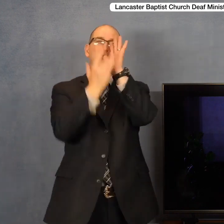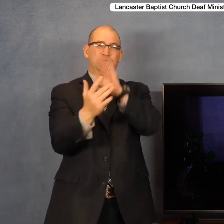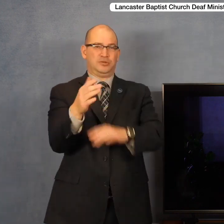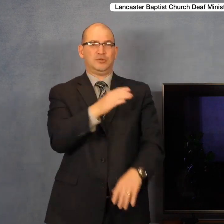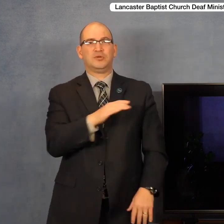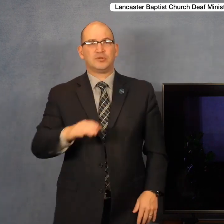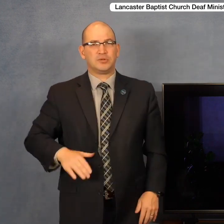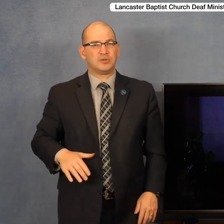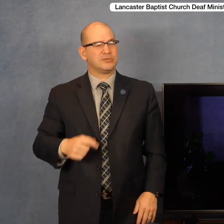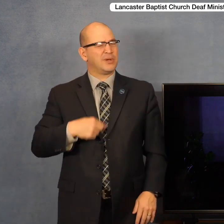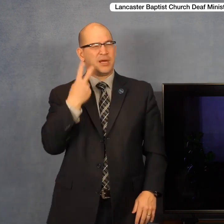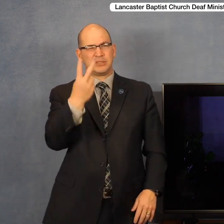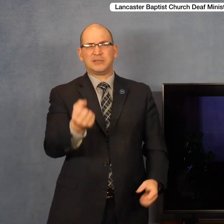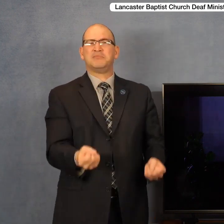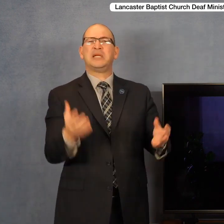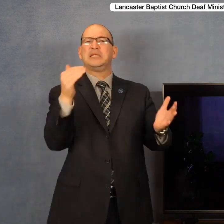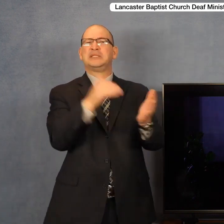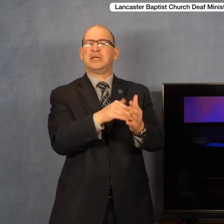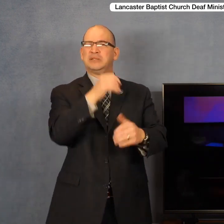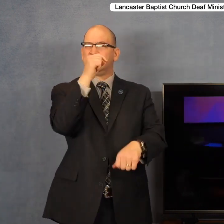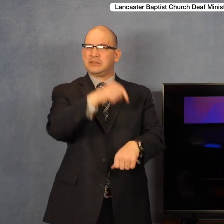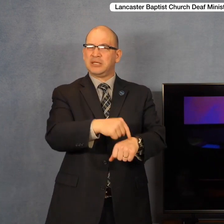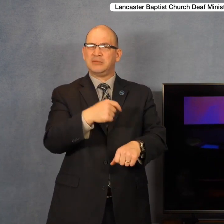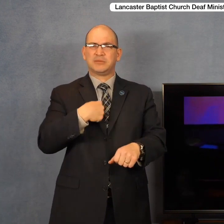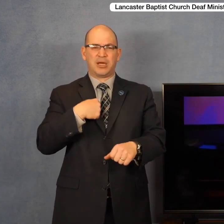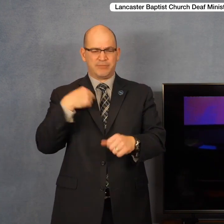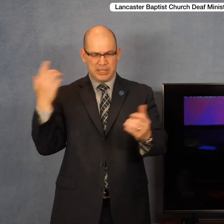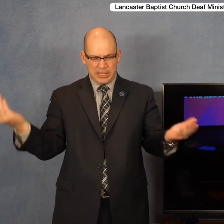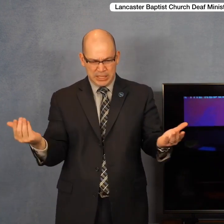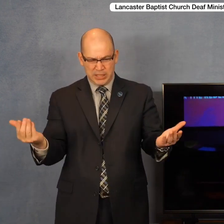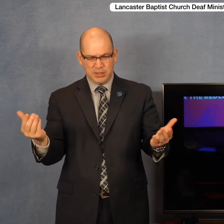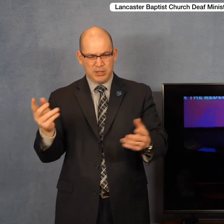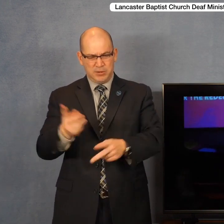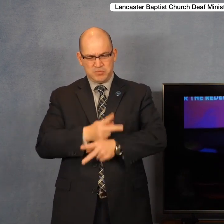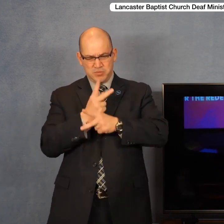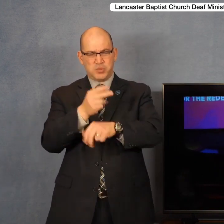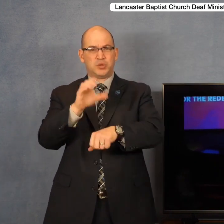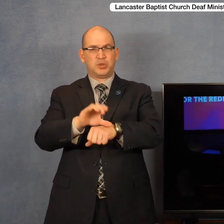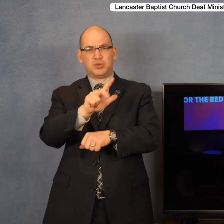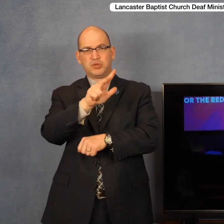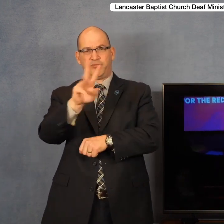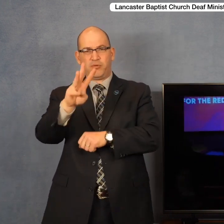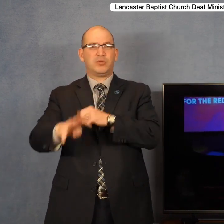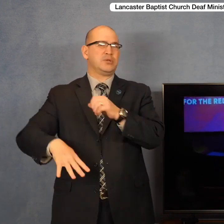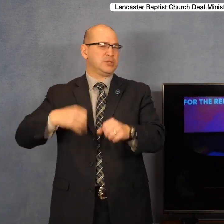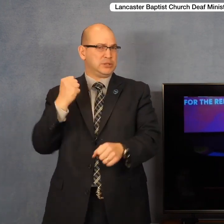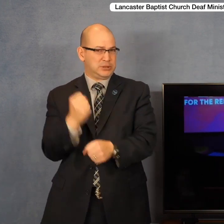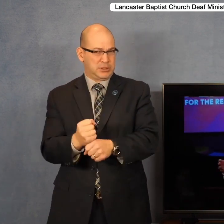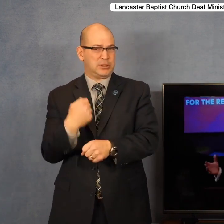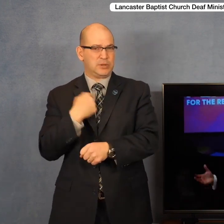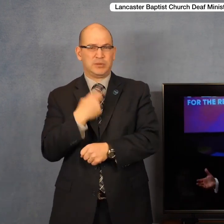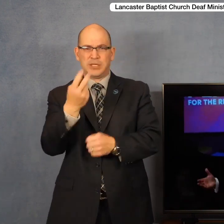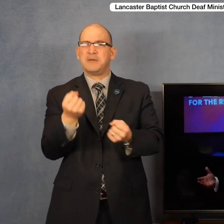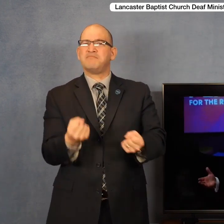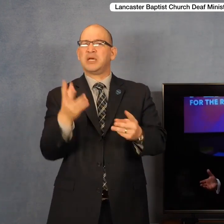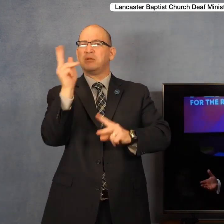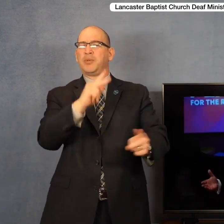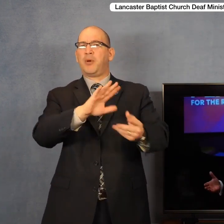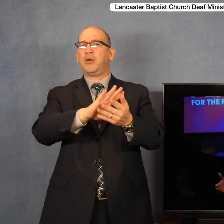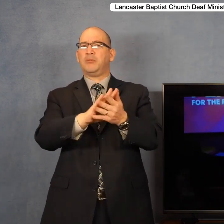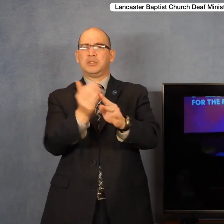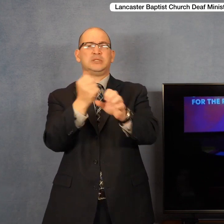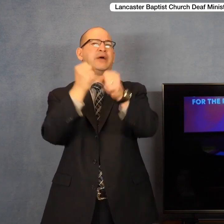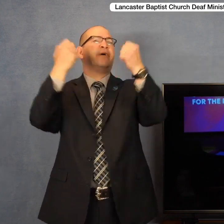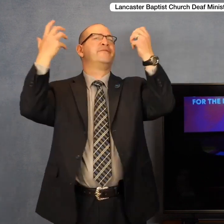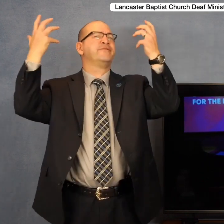Oh, I've seen it happen thousands of times. I've been pastoring here in Lancaster now for 34 years. We've seen thousands of lives